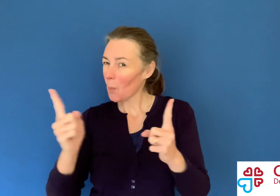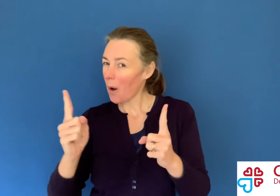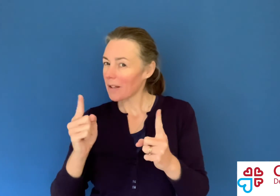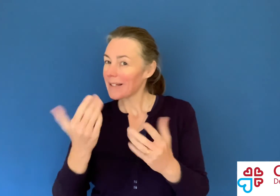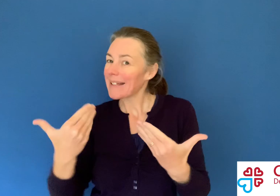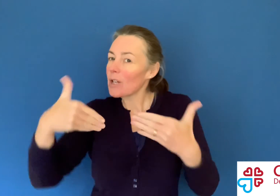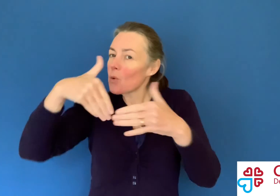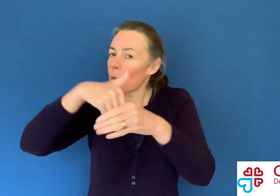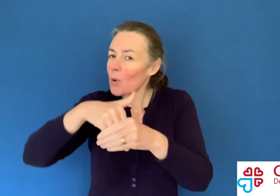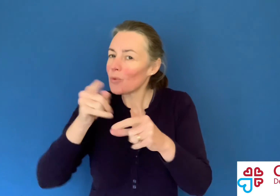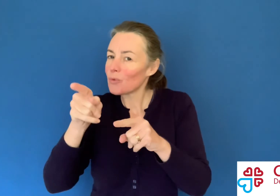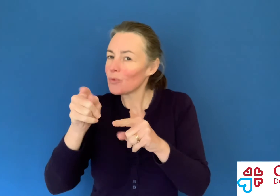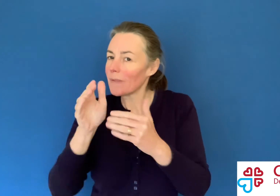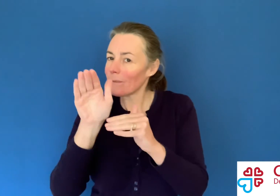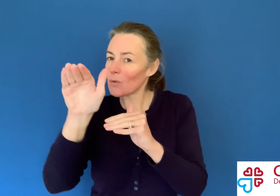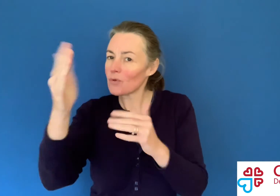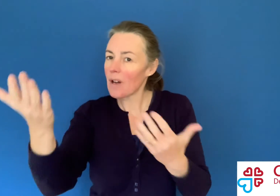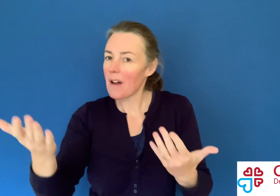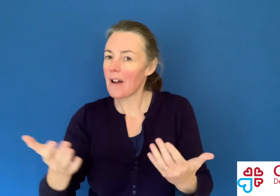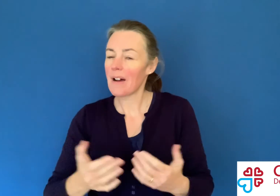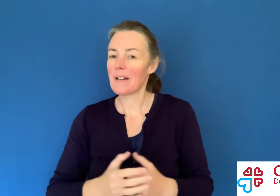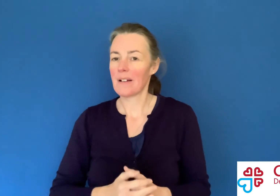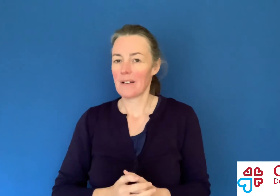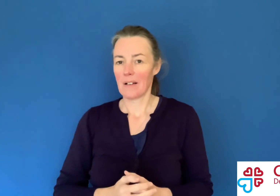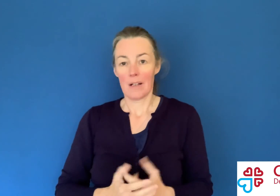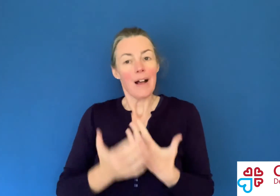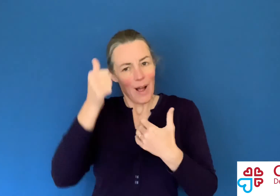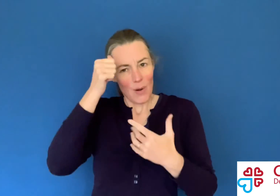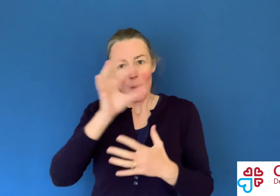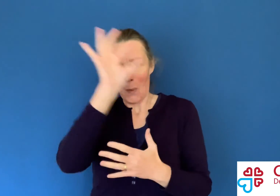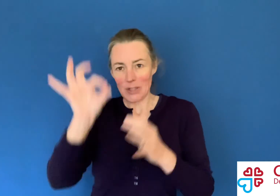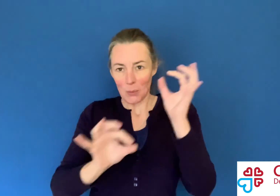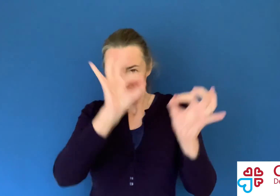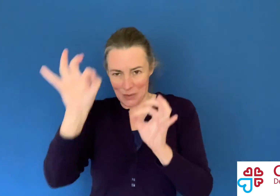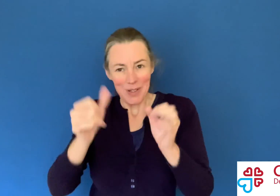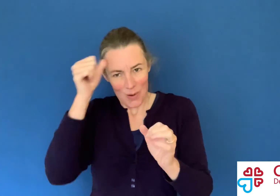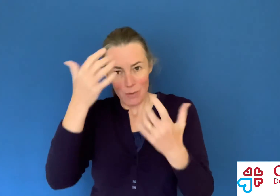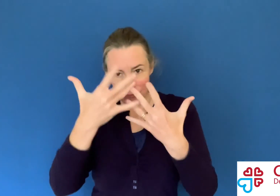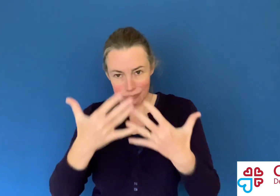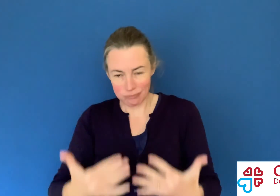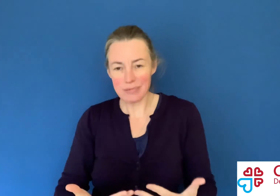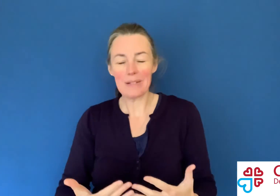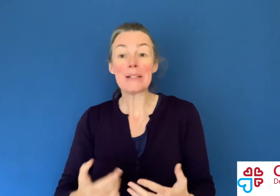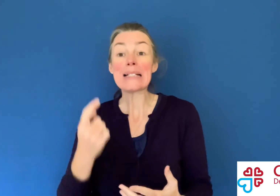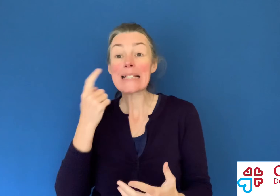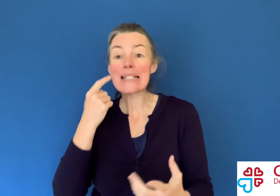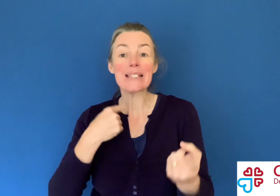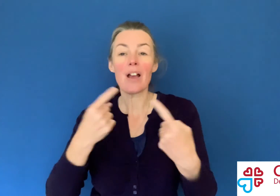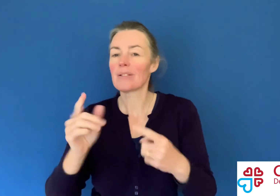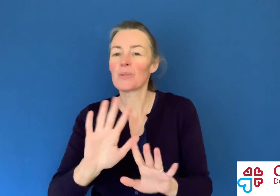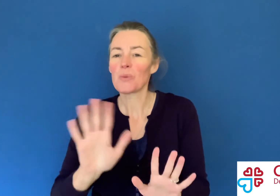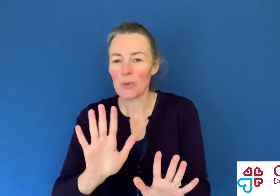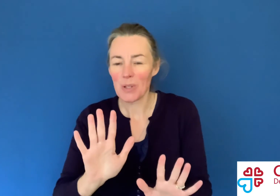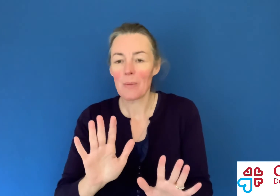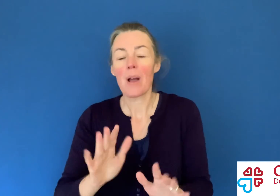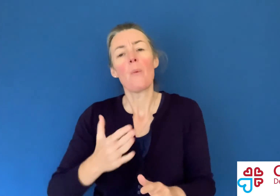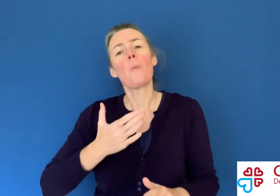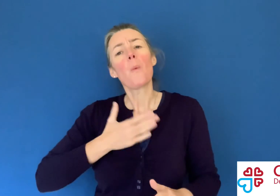What would you like your parish to do different to include you in the future? I know it's a lot of questions, I know. They're not an easy answer.